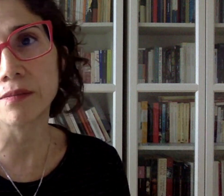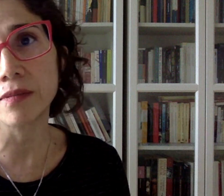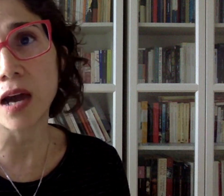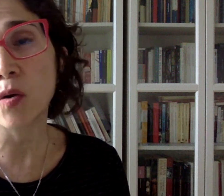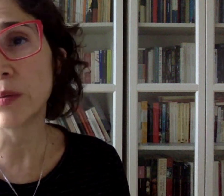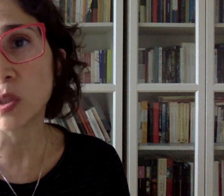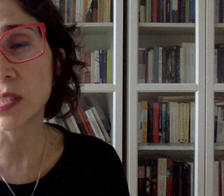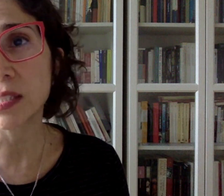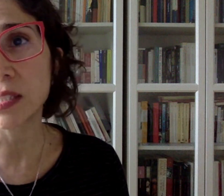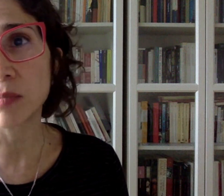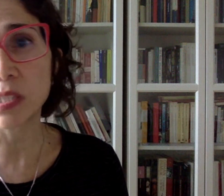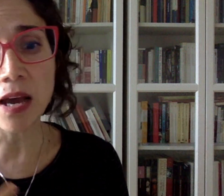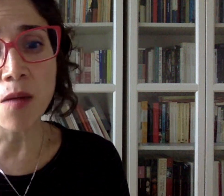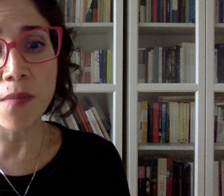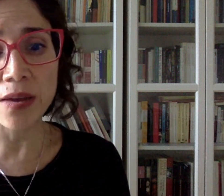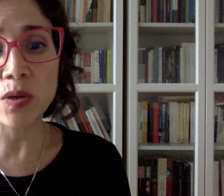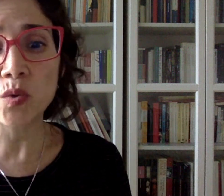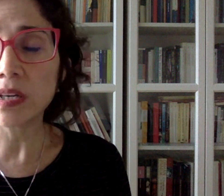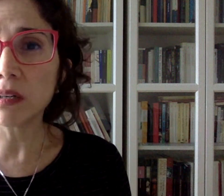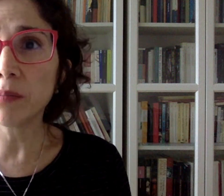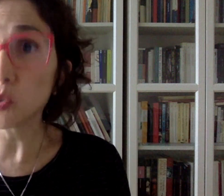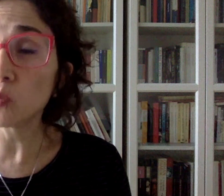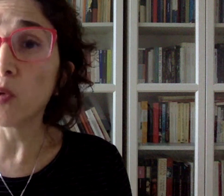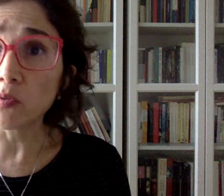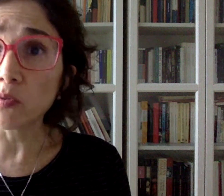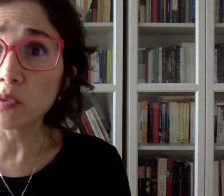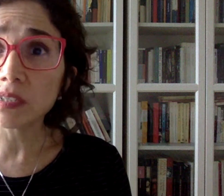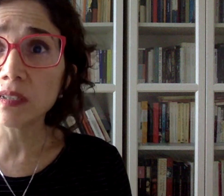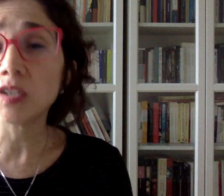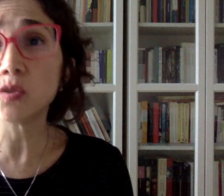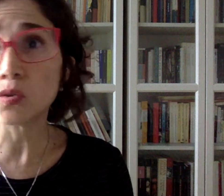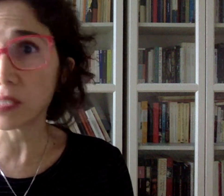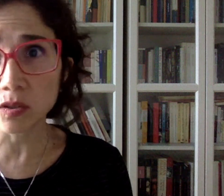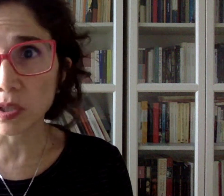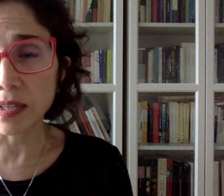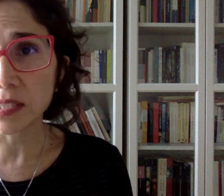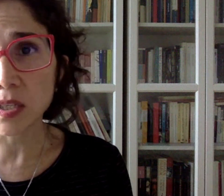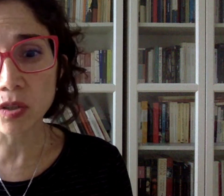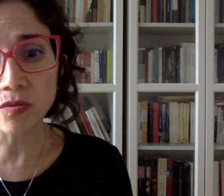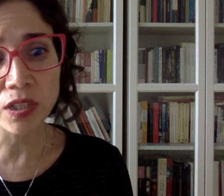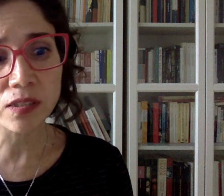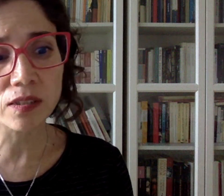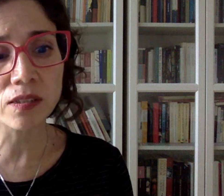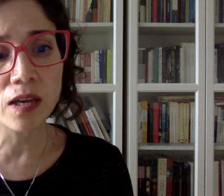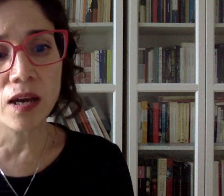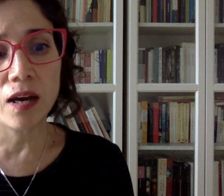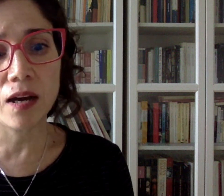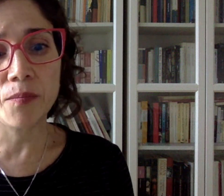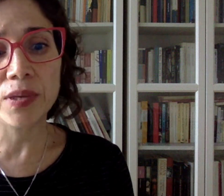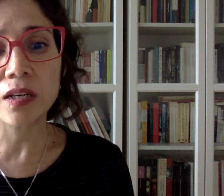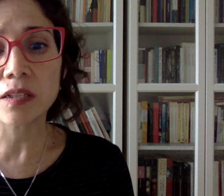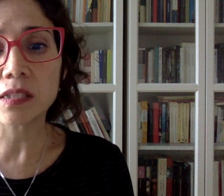our immune systems might be weaker, but due to poverty and due to institutionalization, for instance,